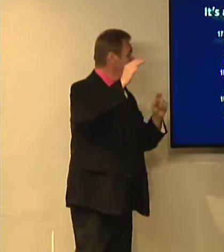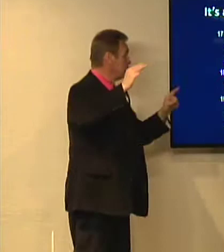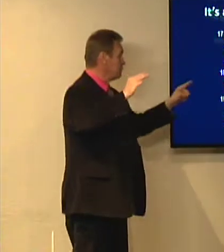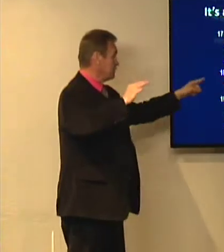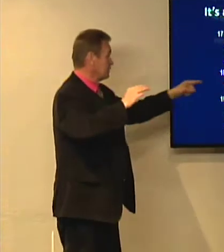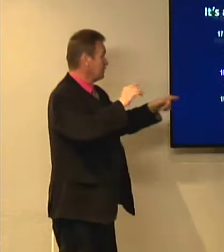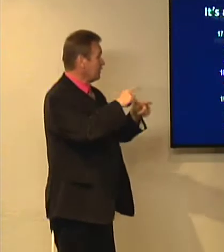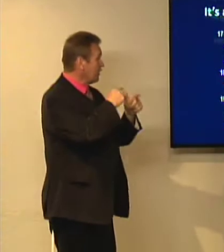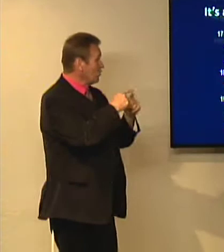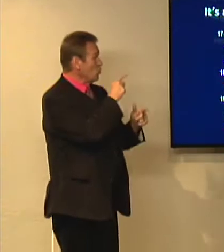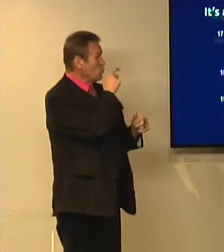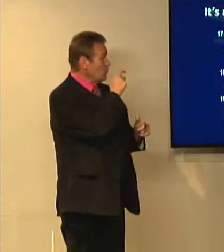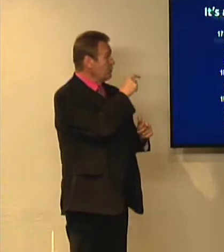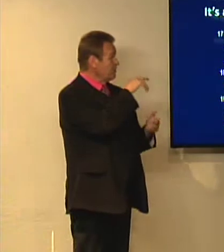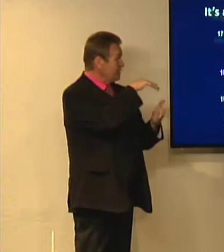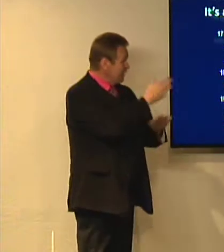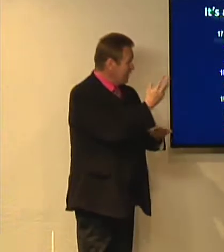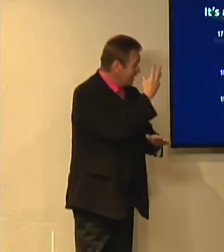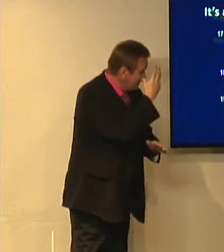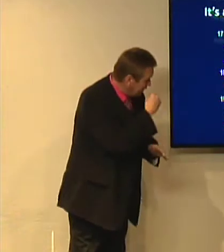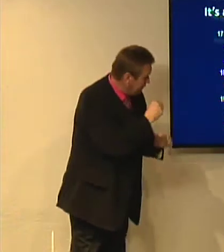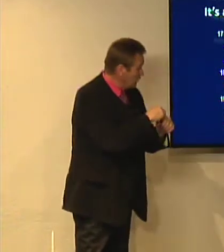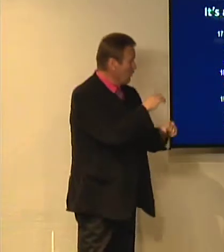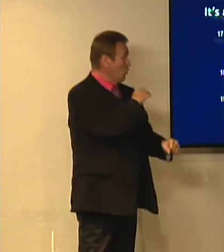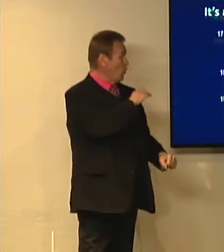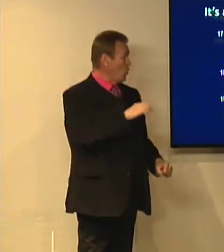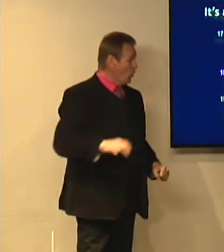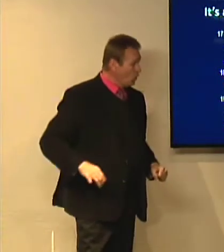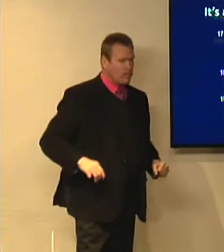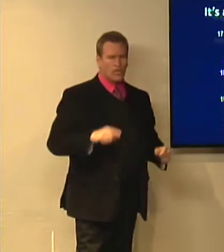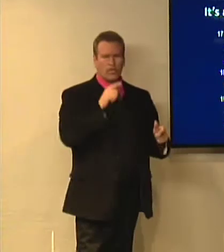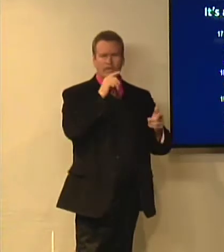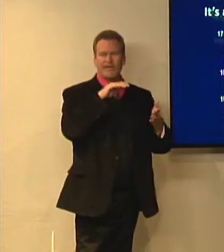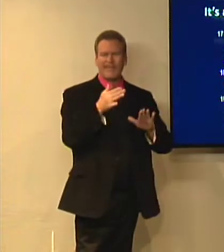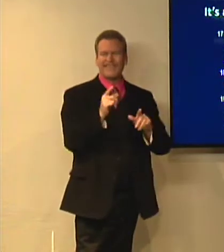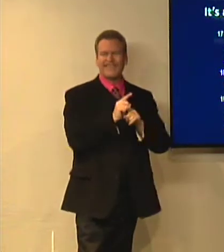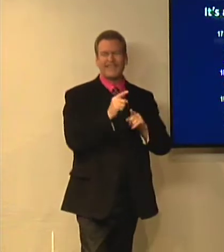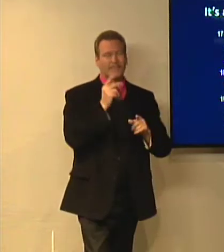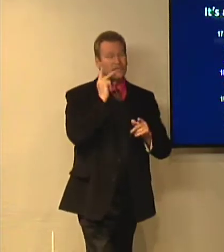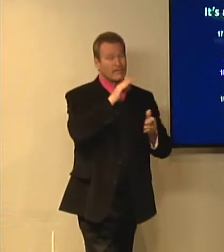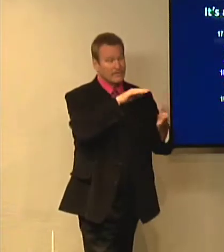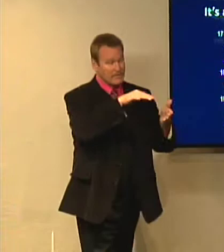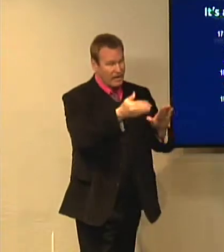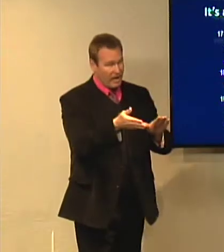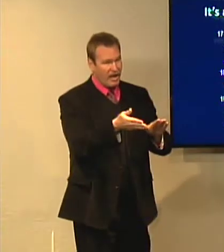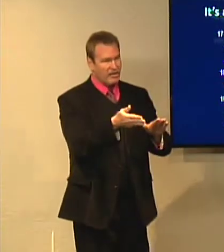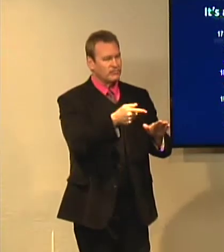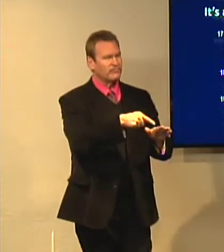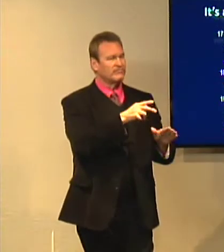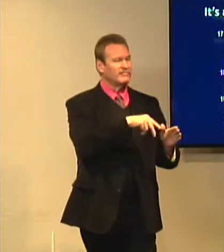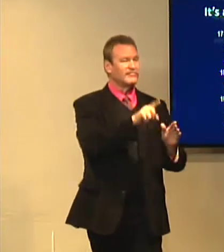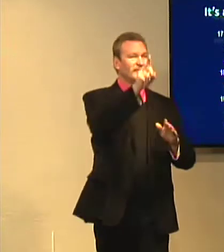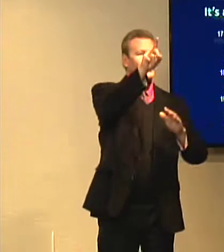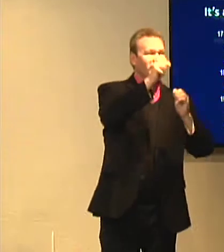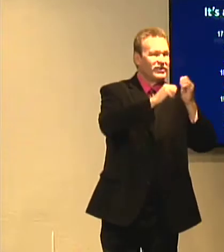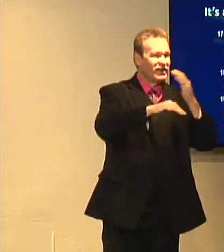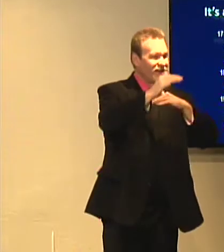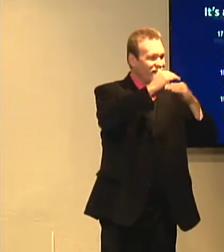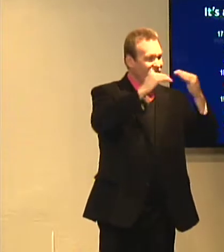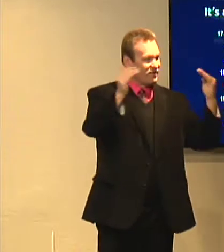says, then also those who are fallen asleep in Christ are lost. So a person, if they die, we say, oh,